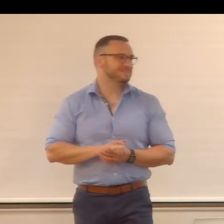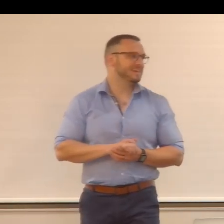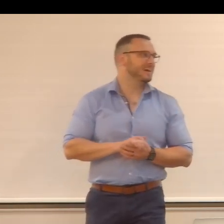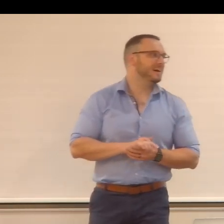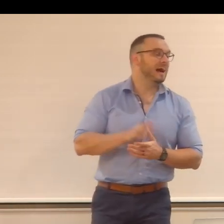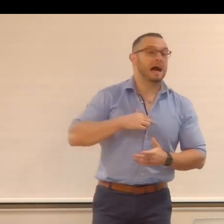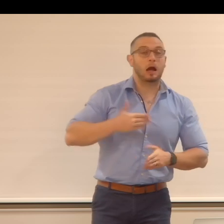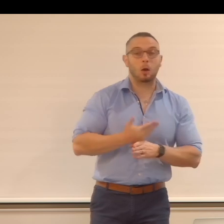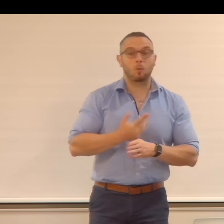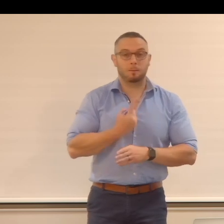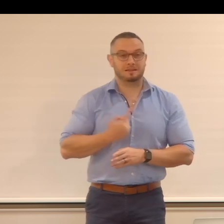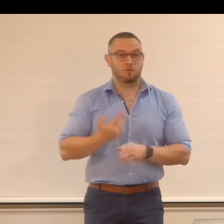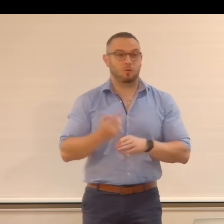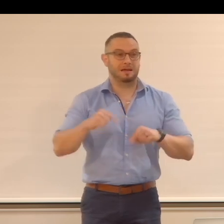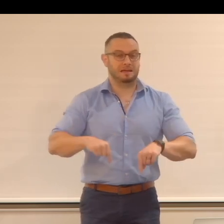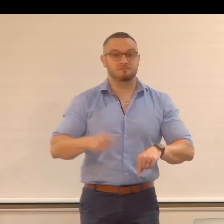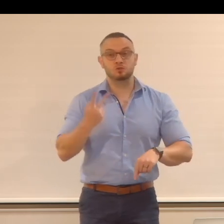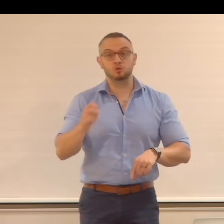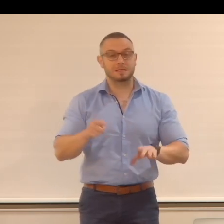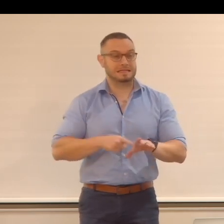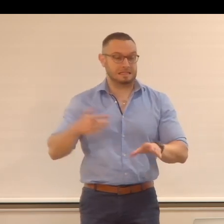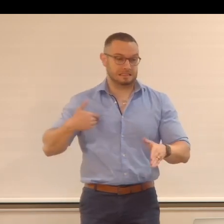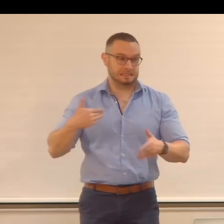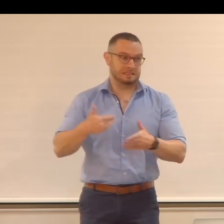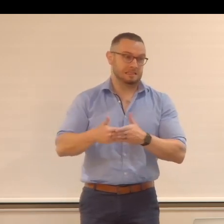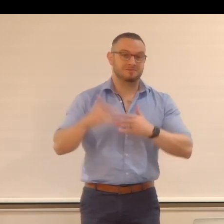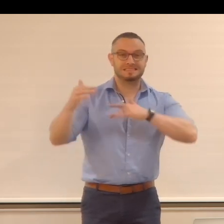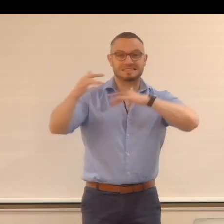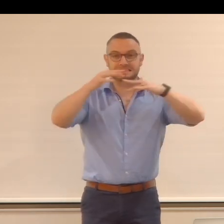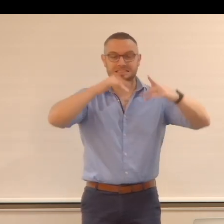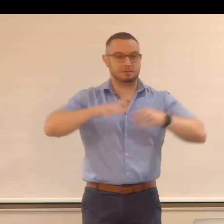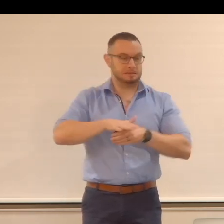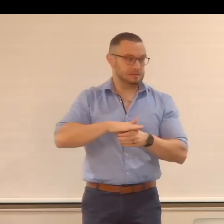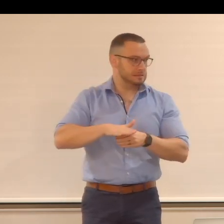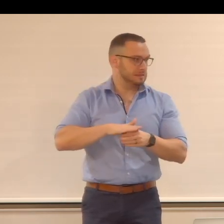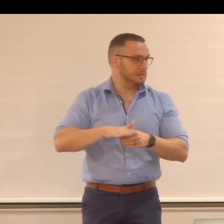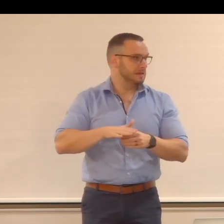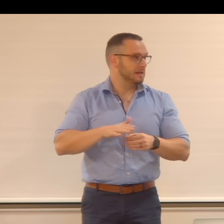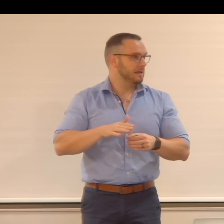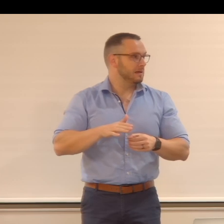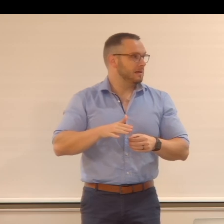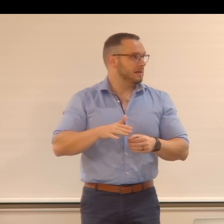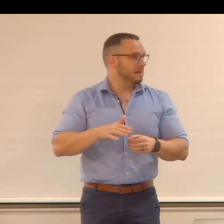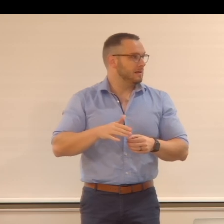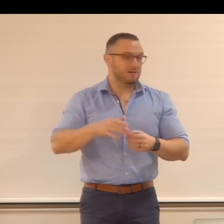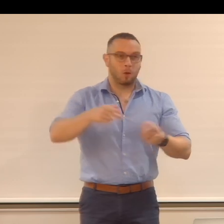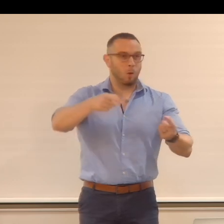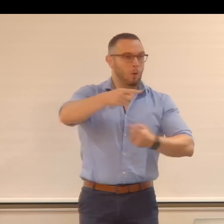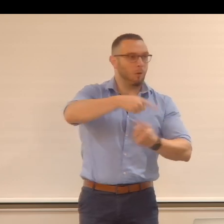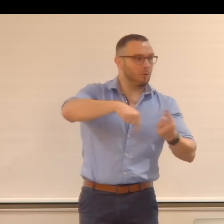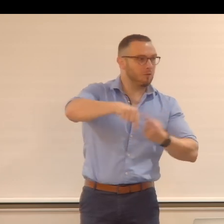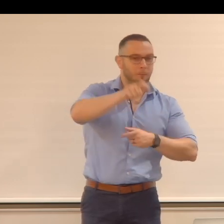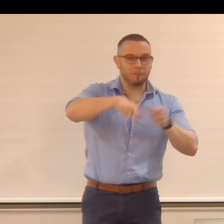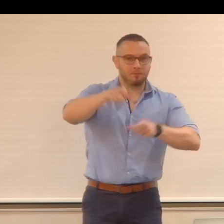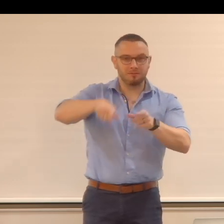I work here. I've been working here for 20 years now in the space domain. And it's every day is just